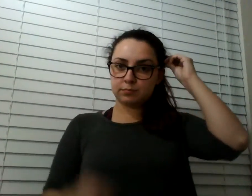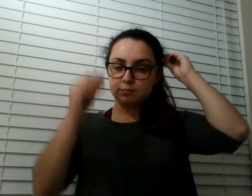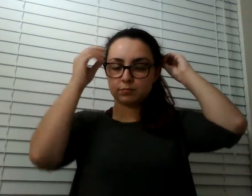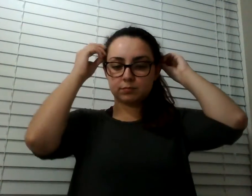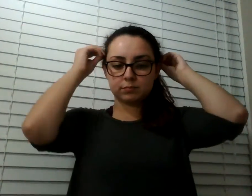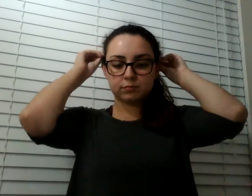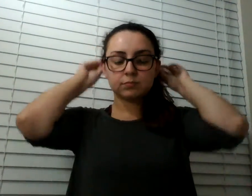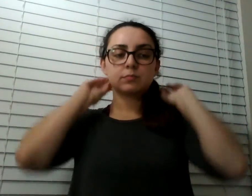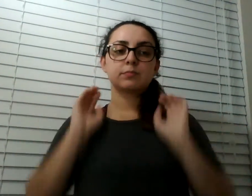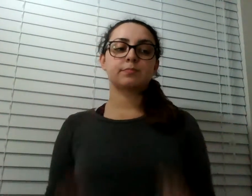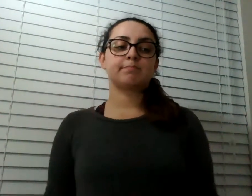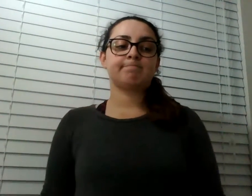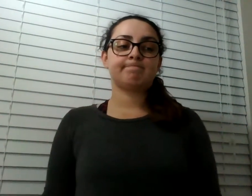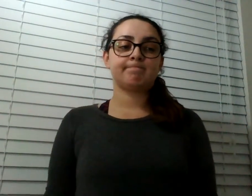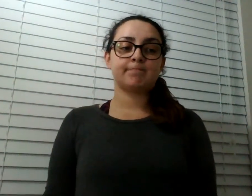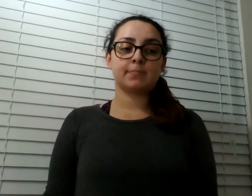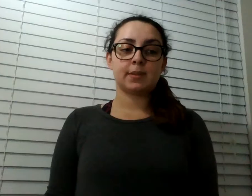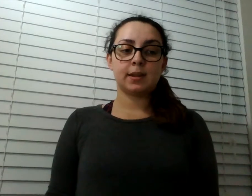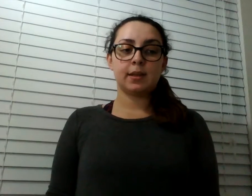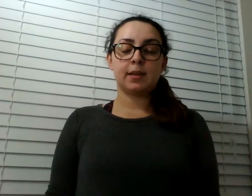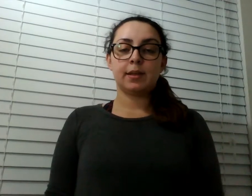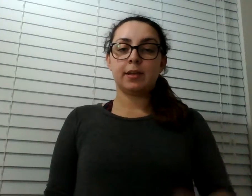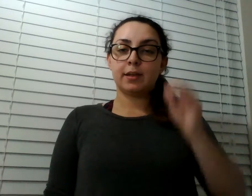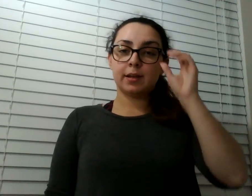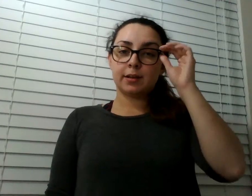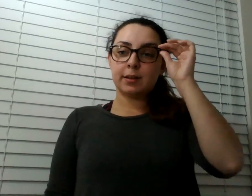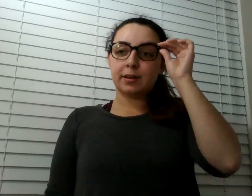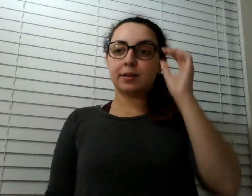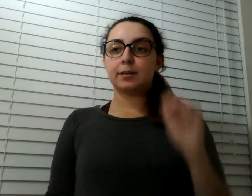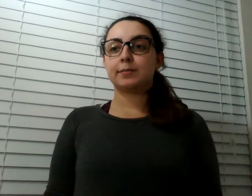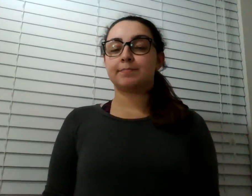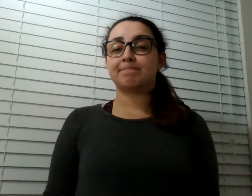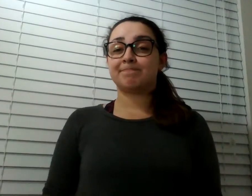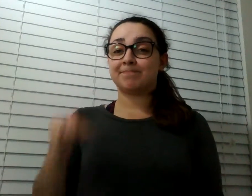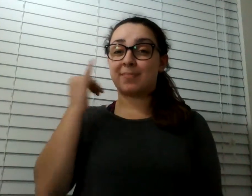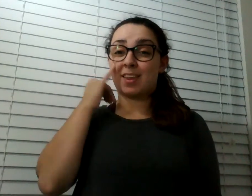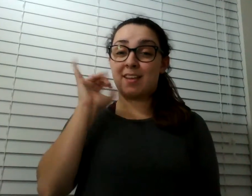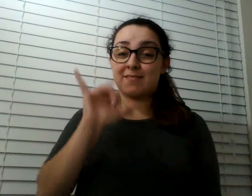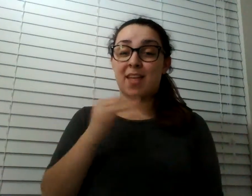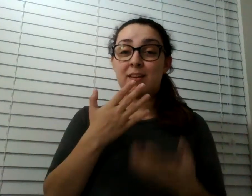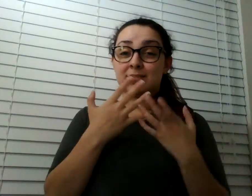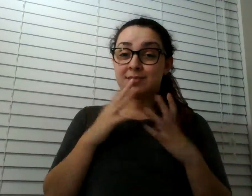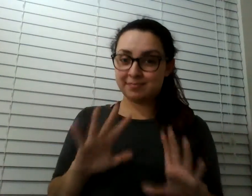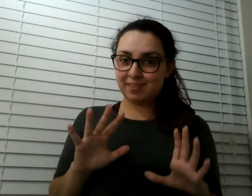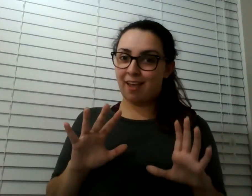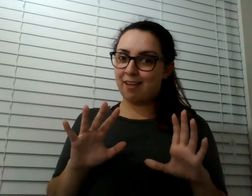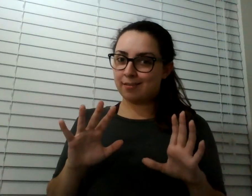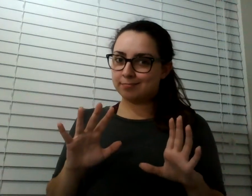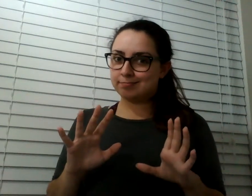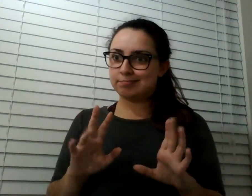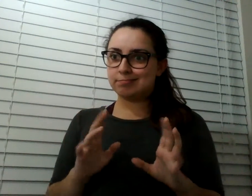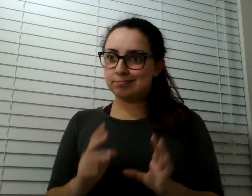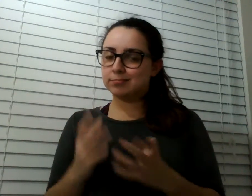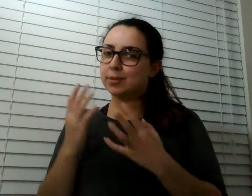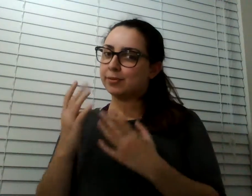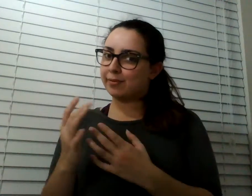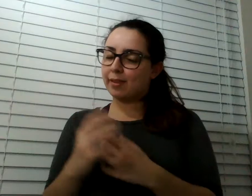Again, if only that were the end of the story. I don't think you're going be in the same view.